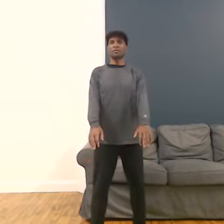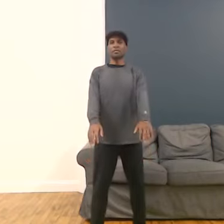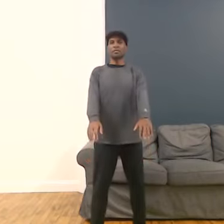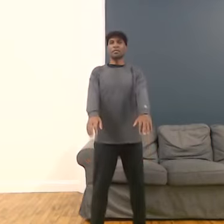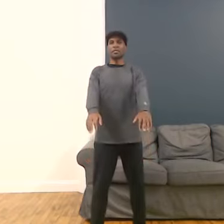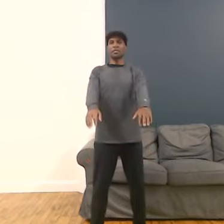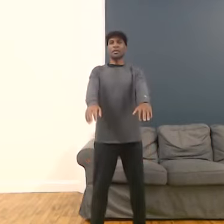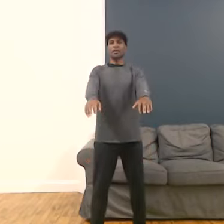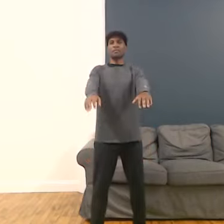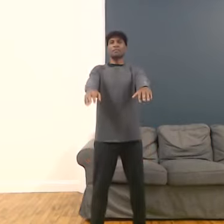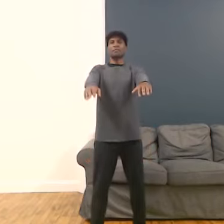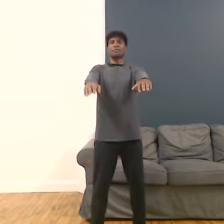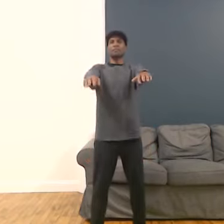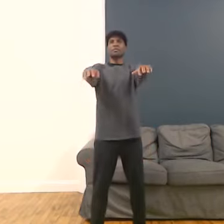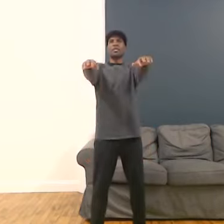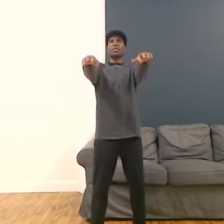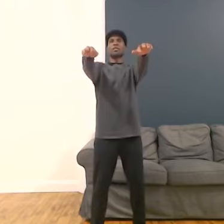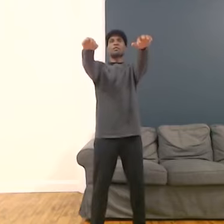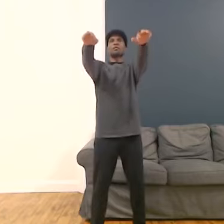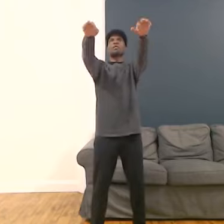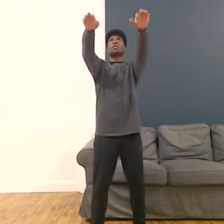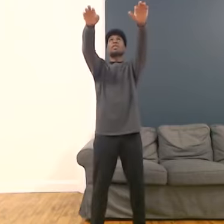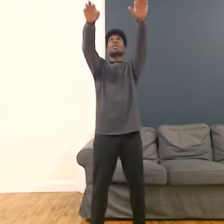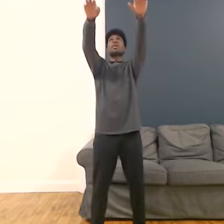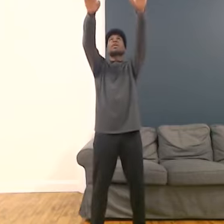In front of the body. Towards the sky.